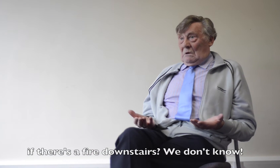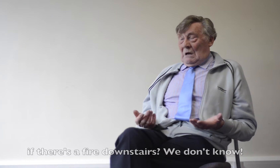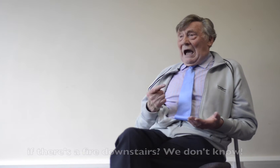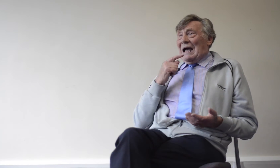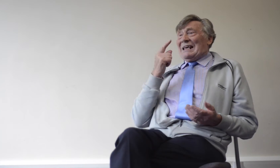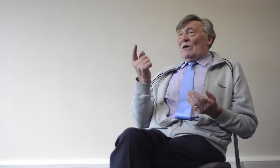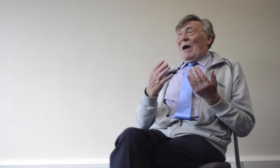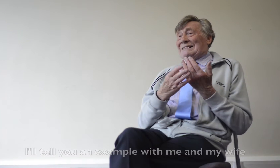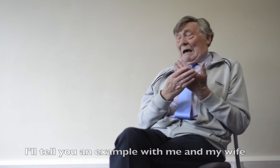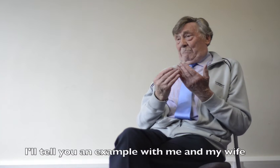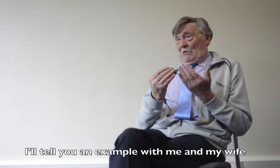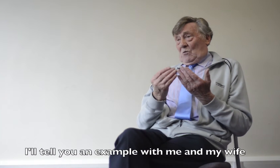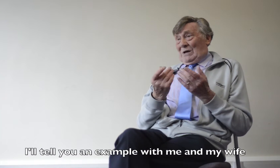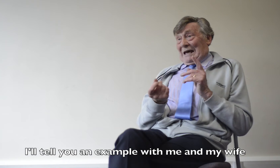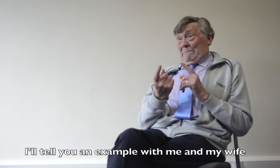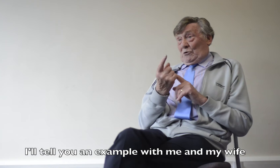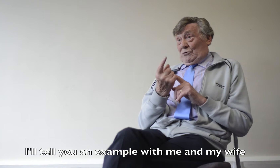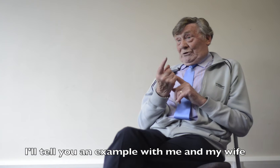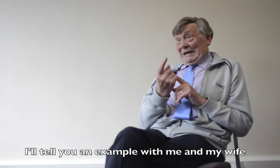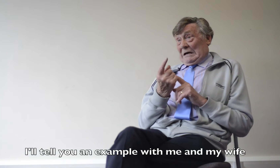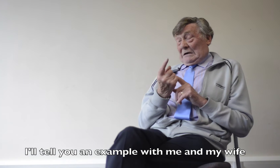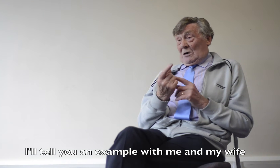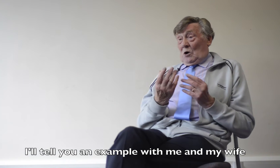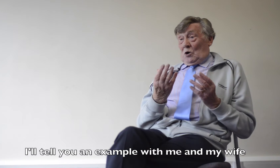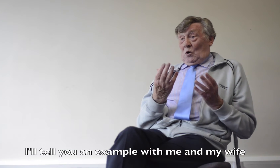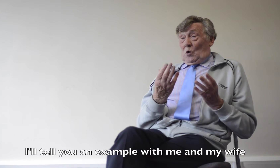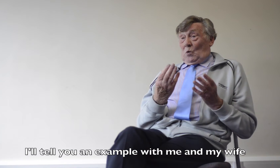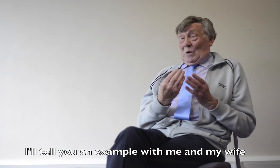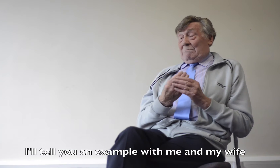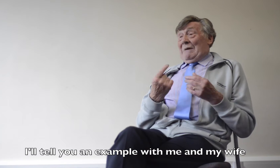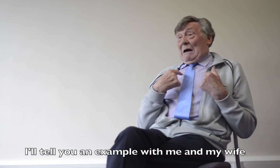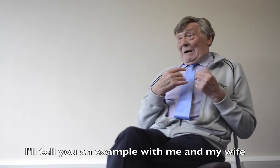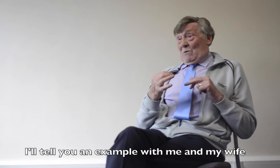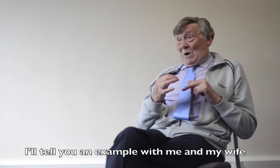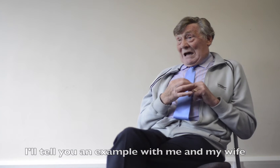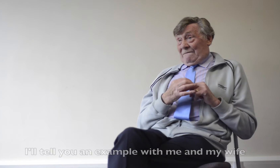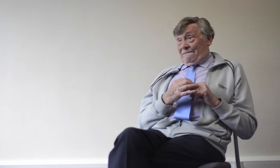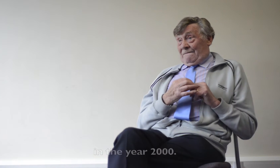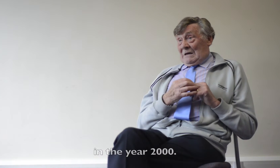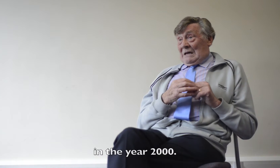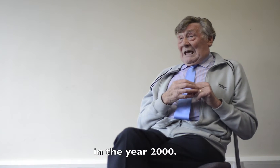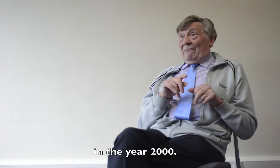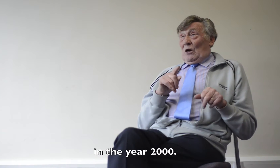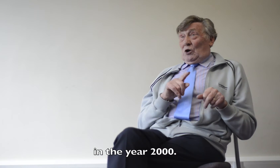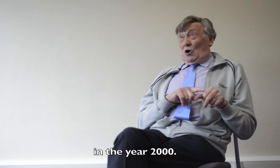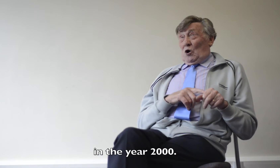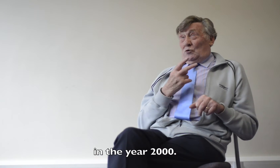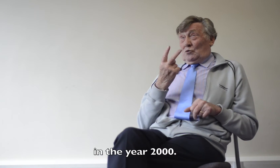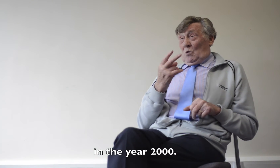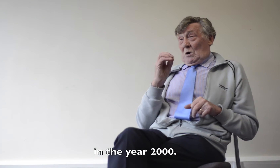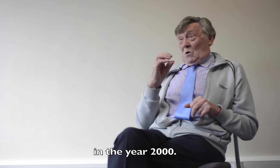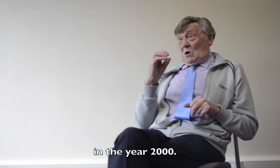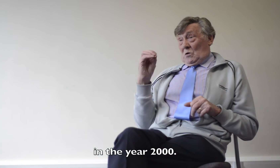They say, for example, what's happened there with me and my wife in the youth to her.